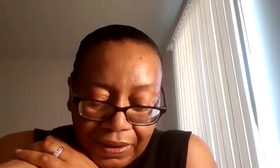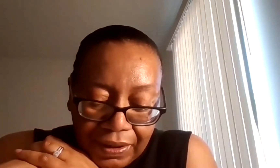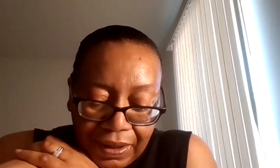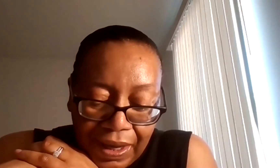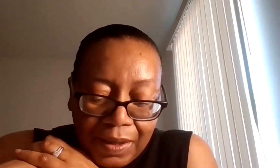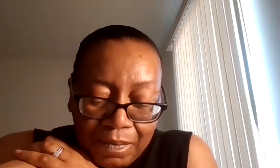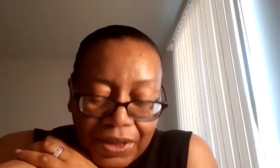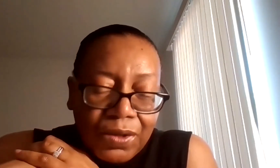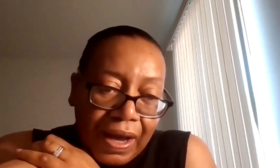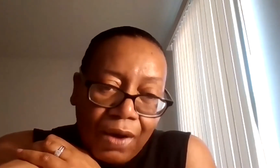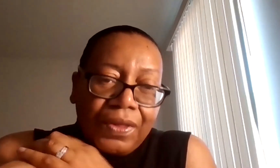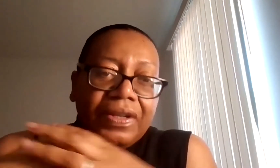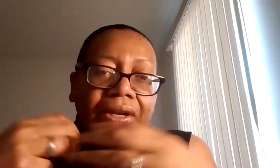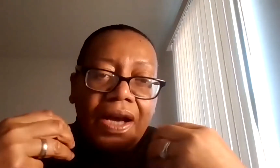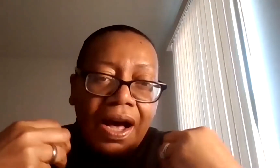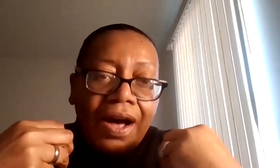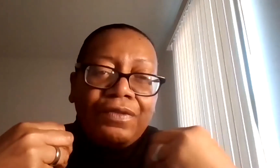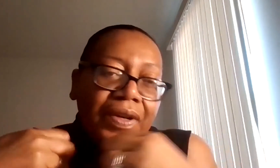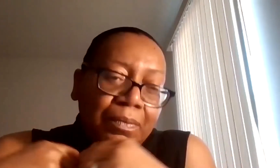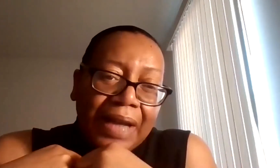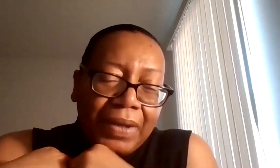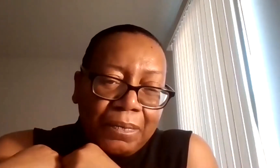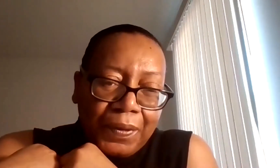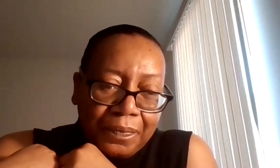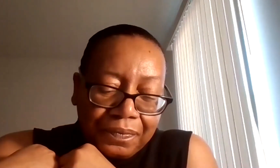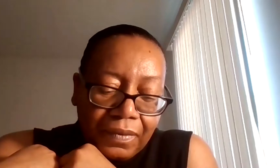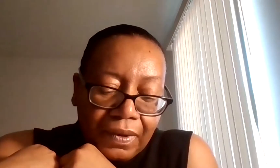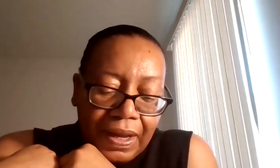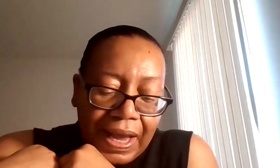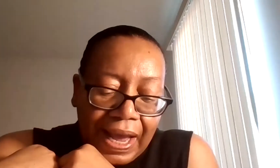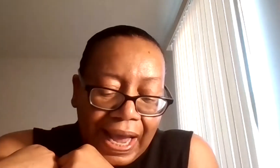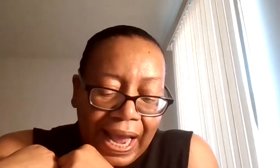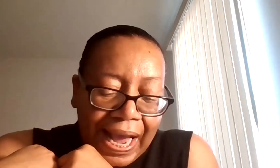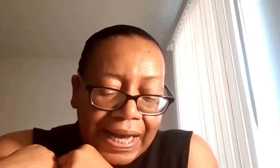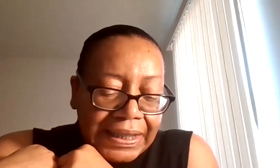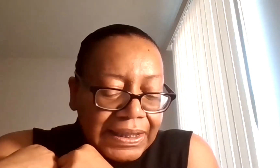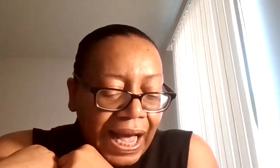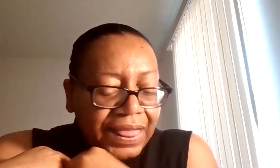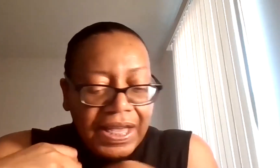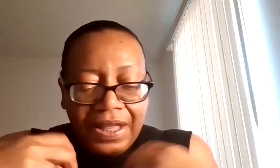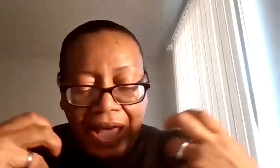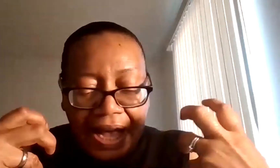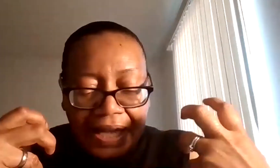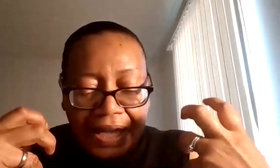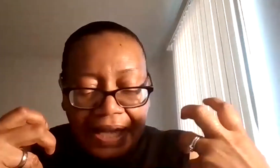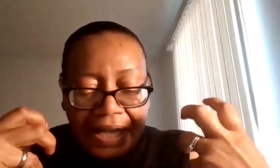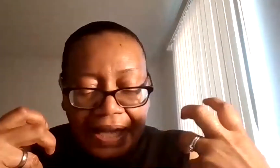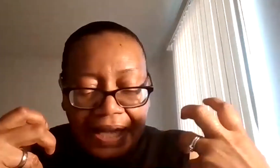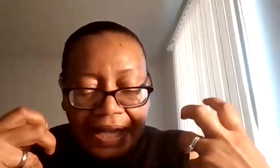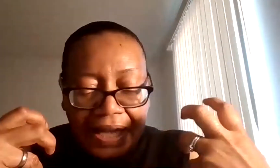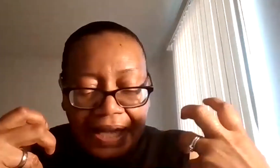in the mental health of black people. And I think that